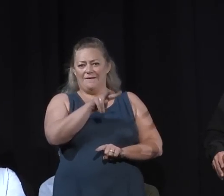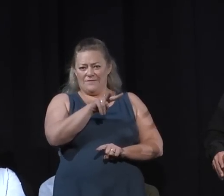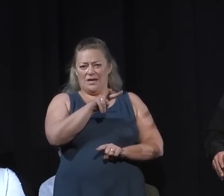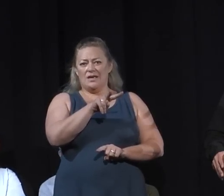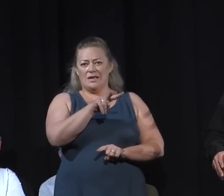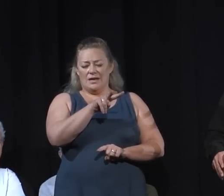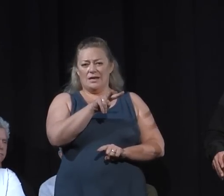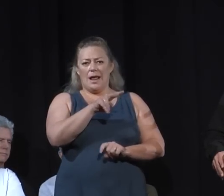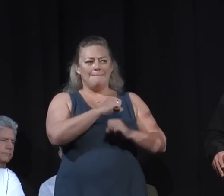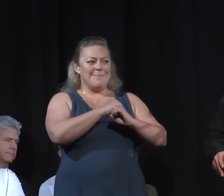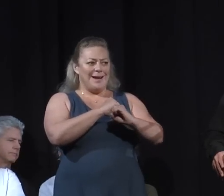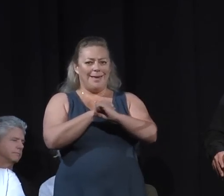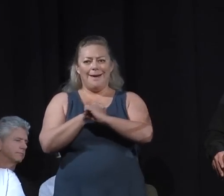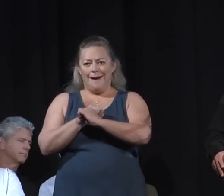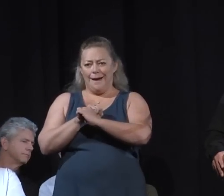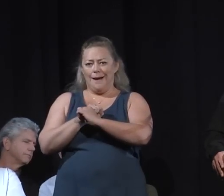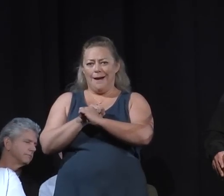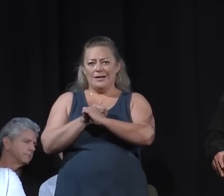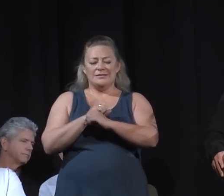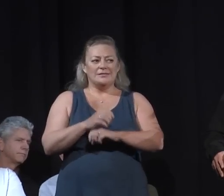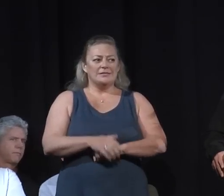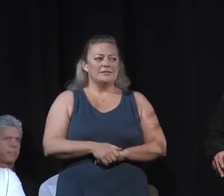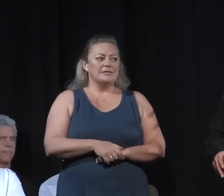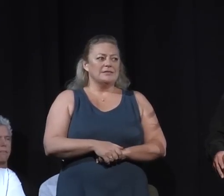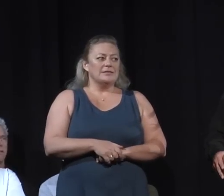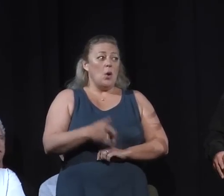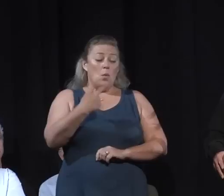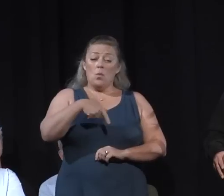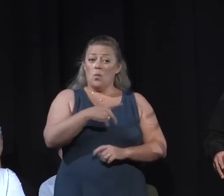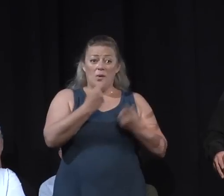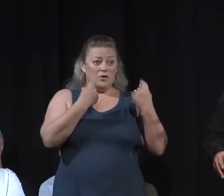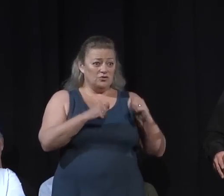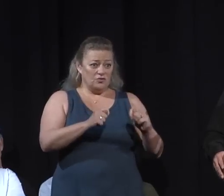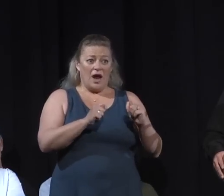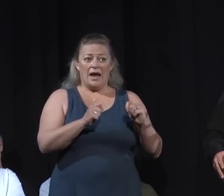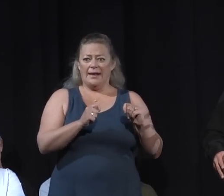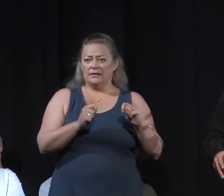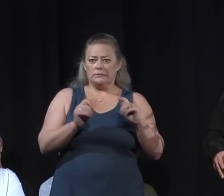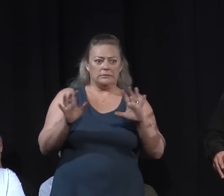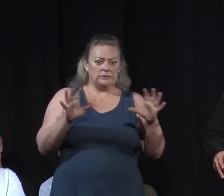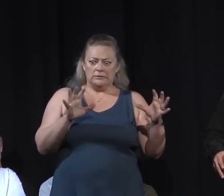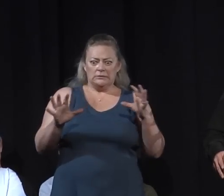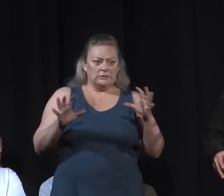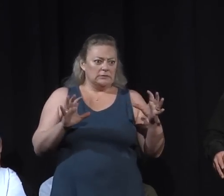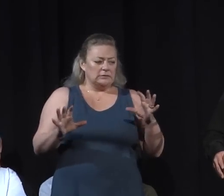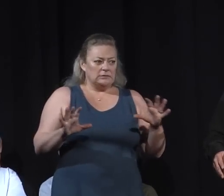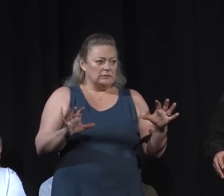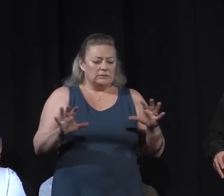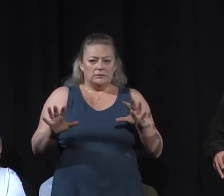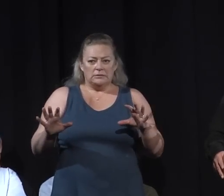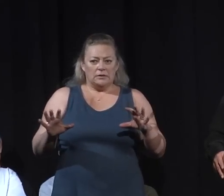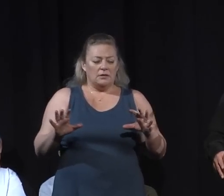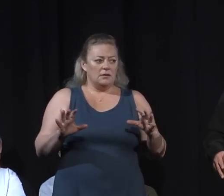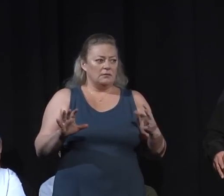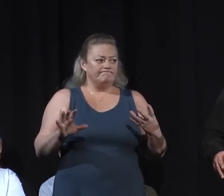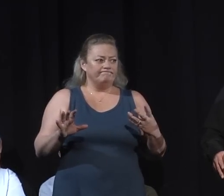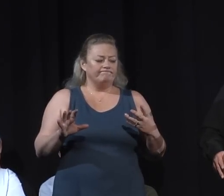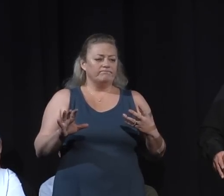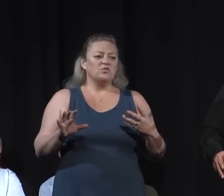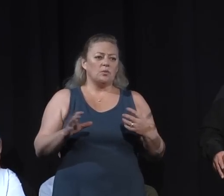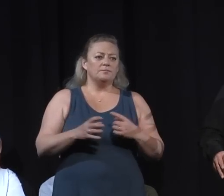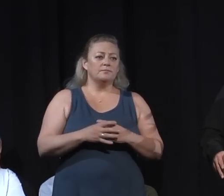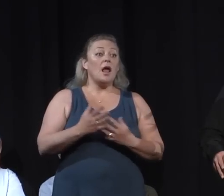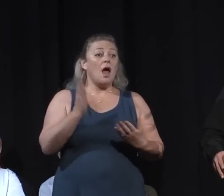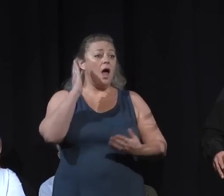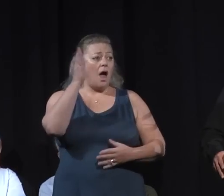of your city departments trying to keep the city up and running the best we could in such a devastating time. What I will do now is introduce to you